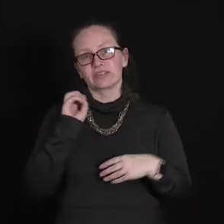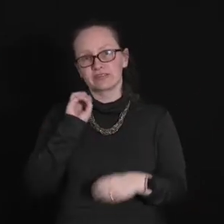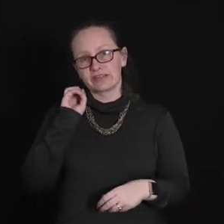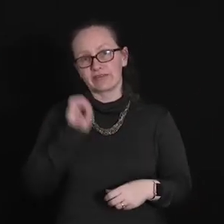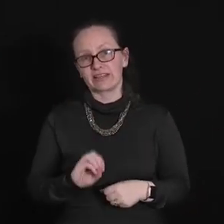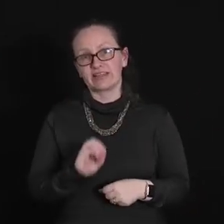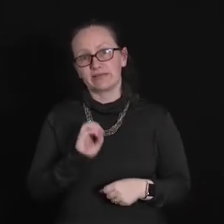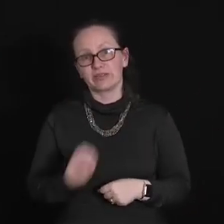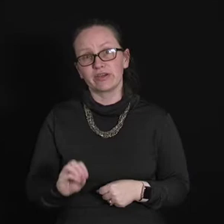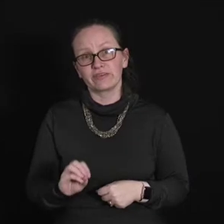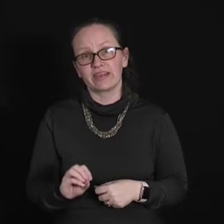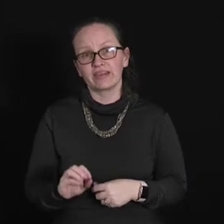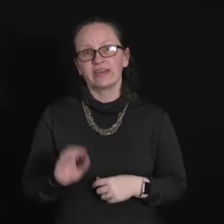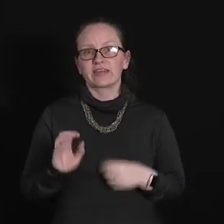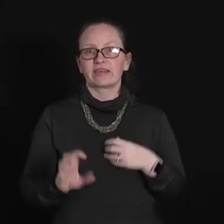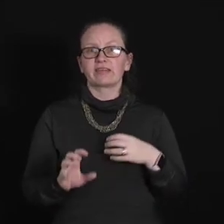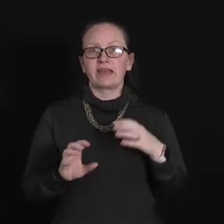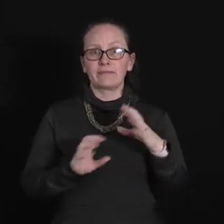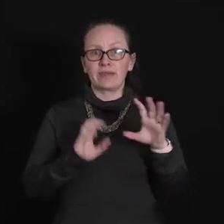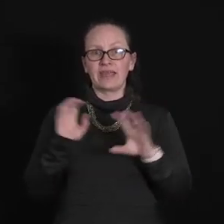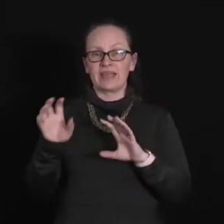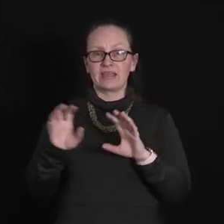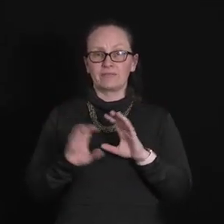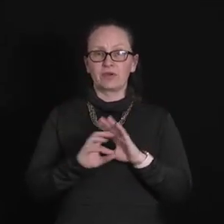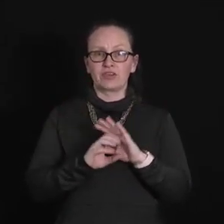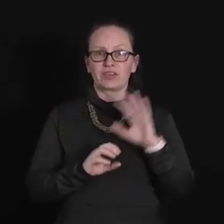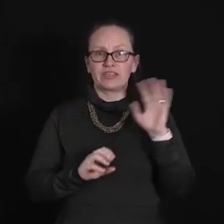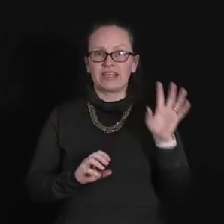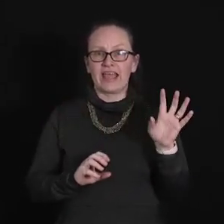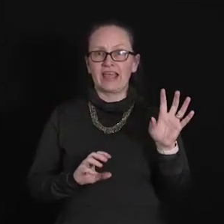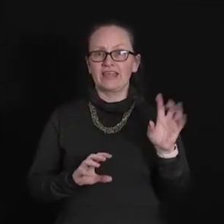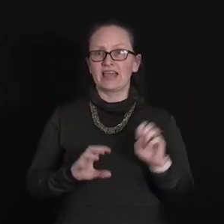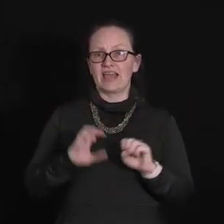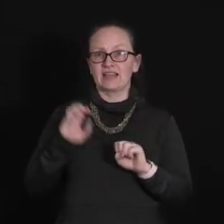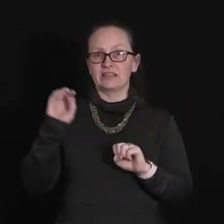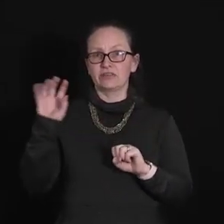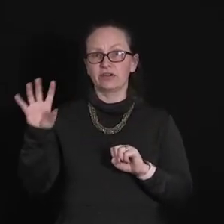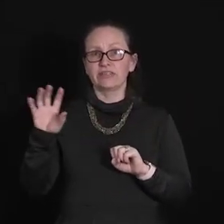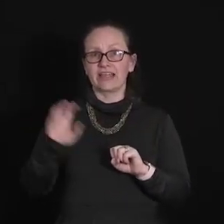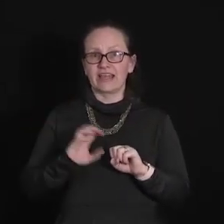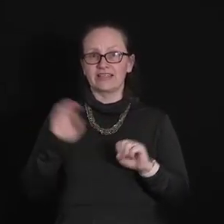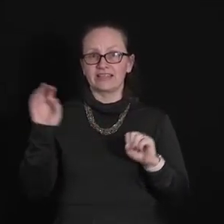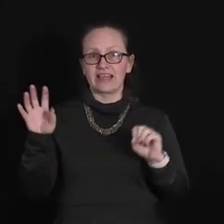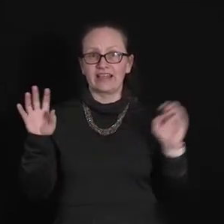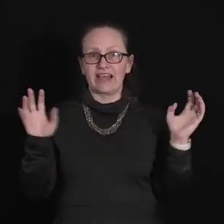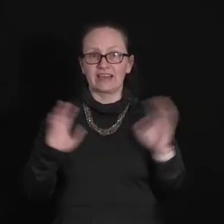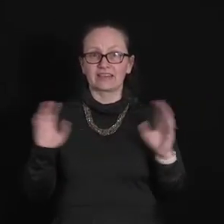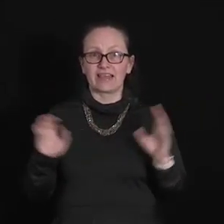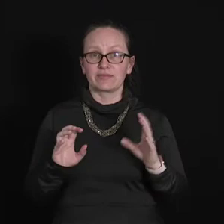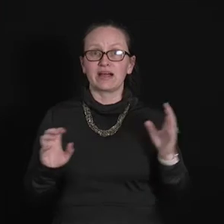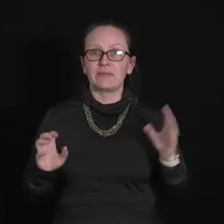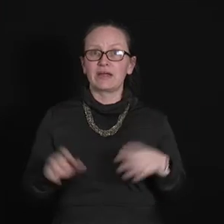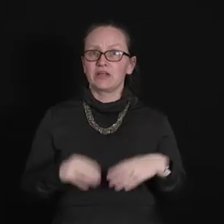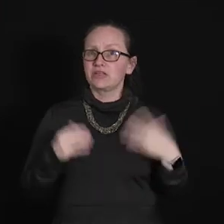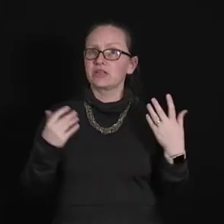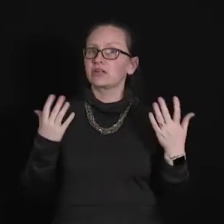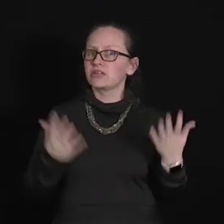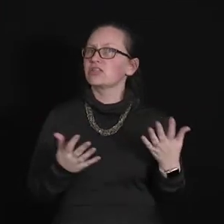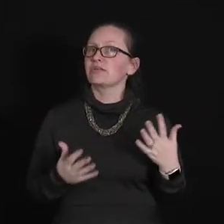directly observing it can be in both the decayed and non-decayed state at the same time. So it's got a certain